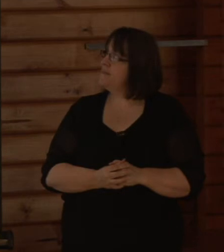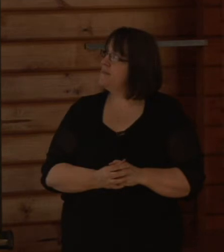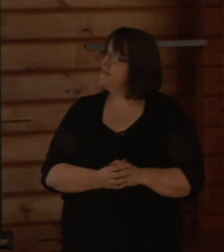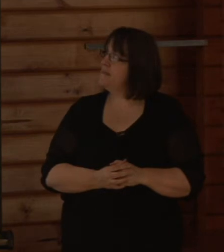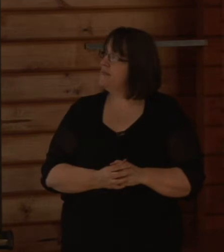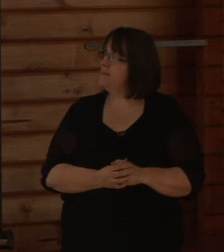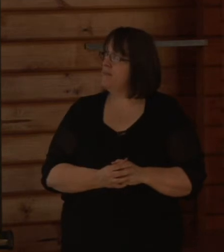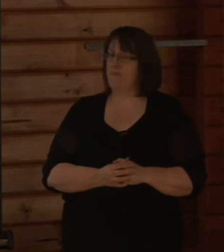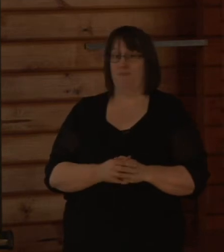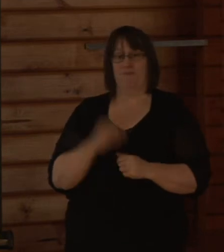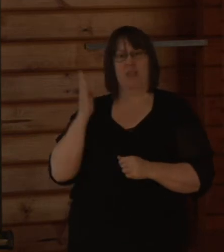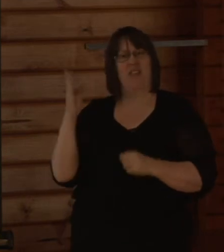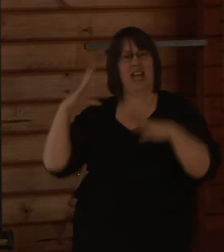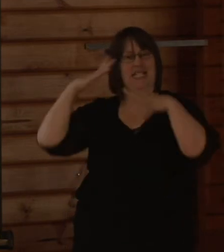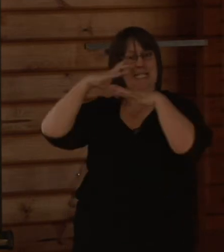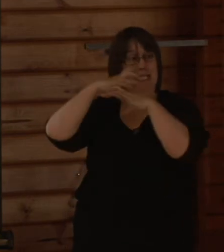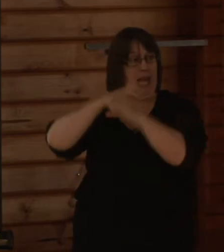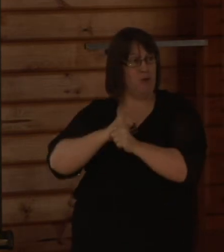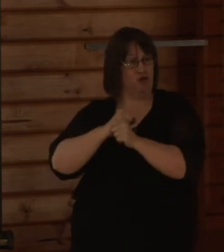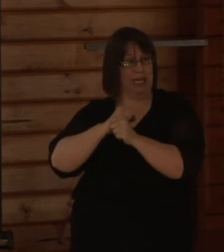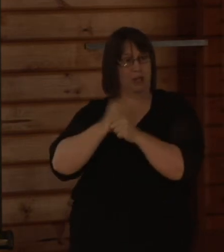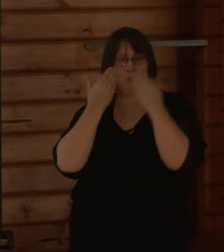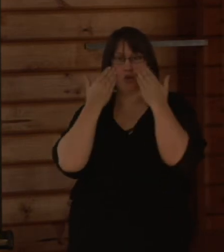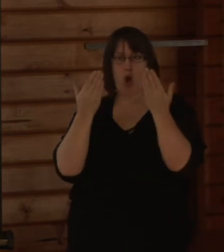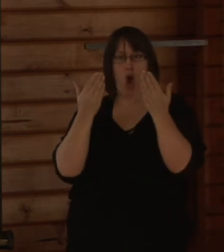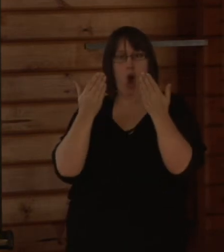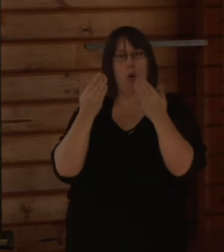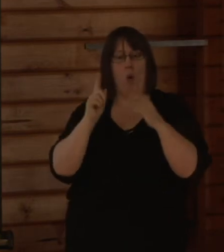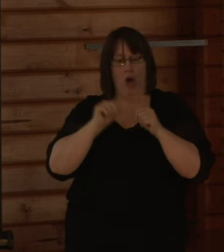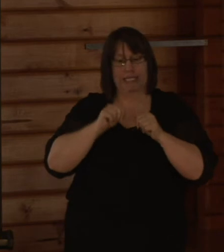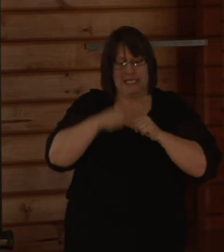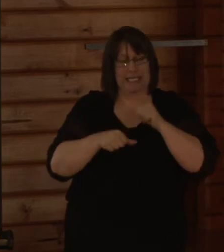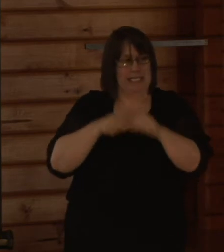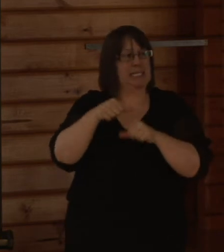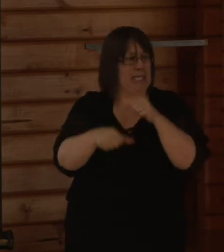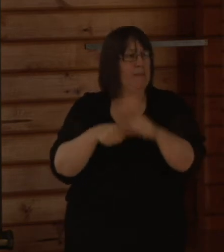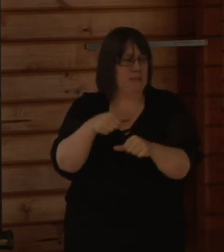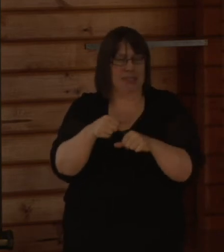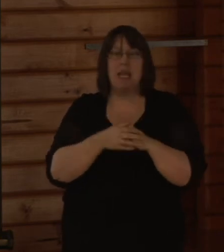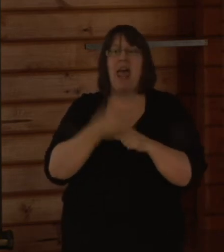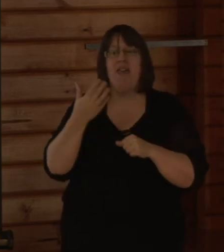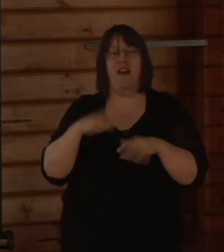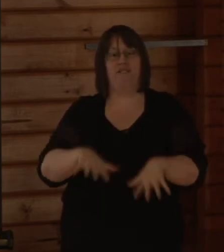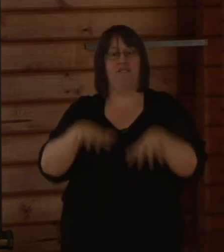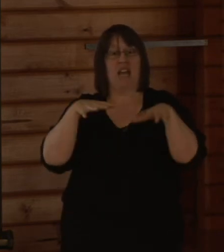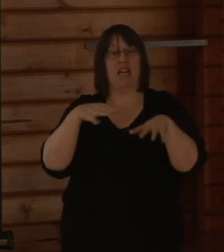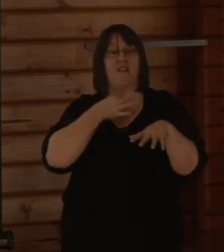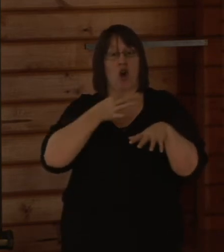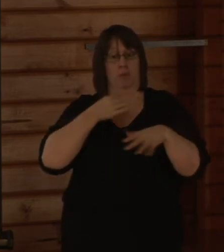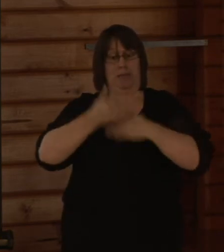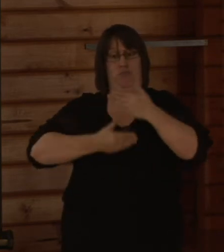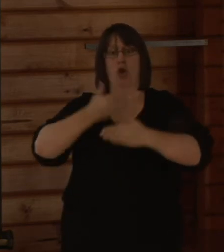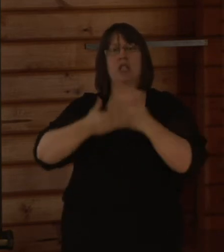So this is really a summary slide of the increased flooding vulnerability process. I describe